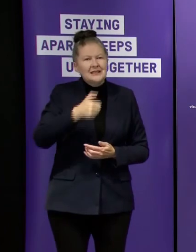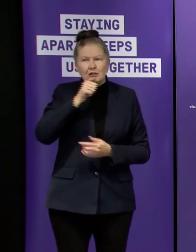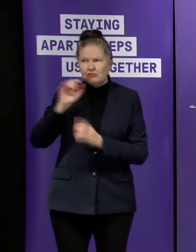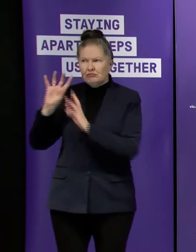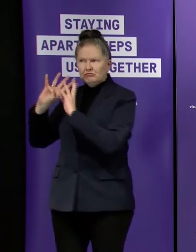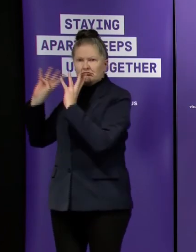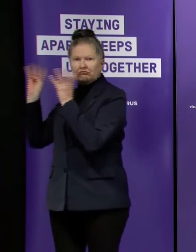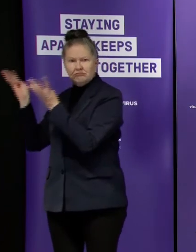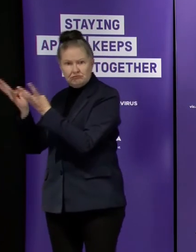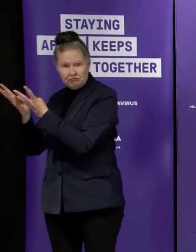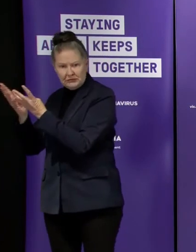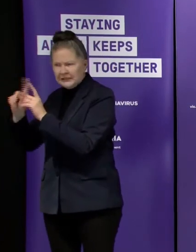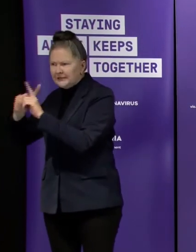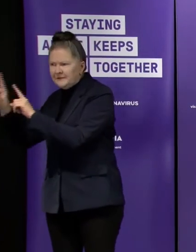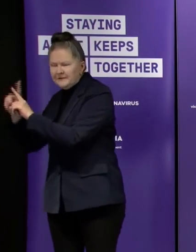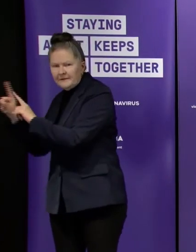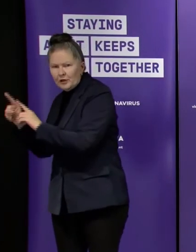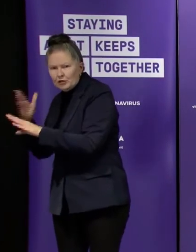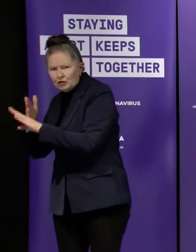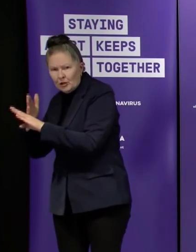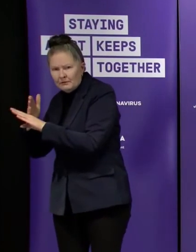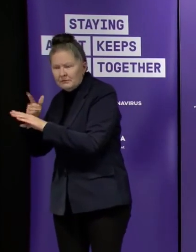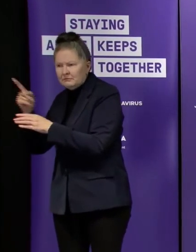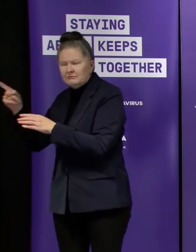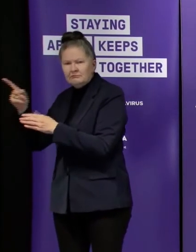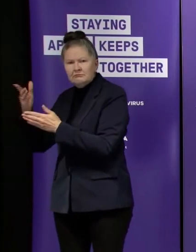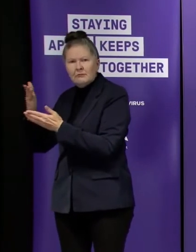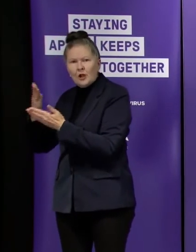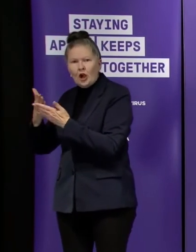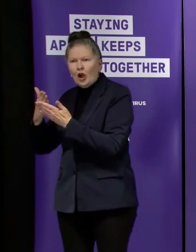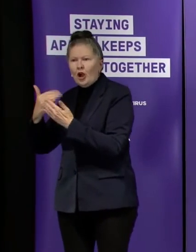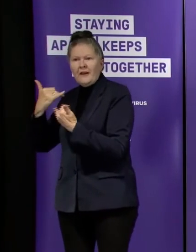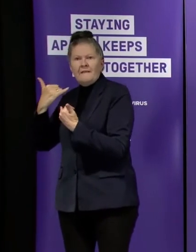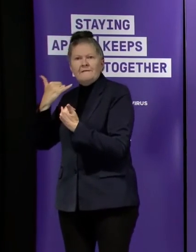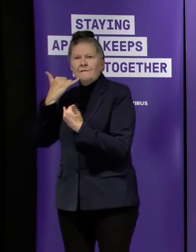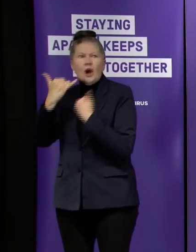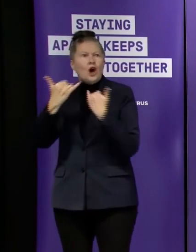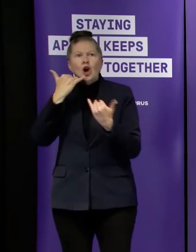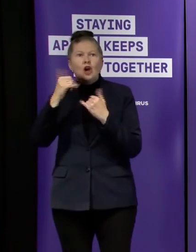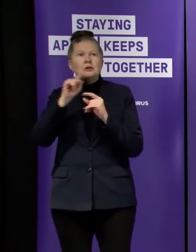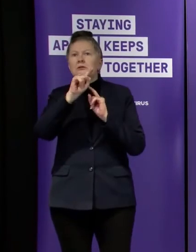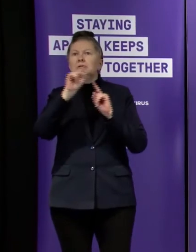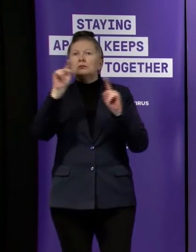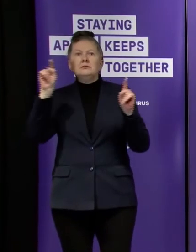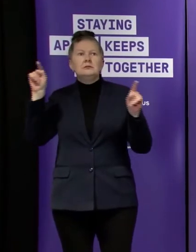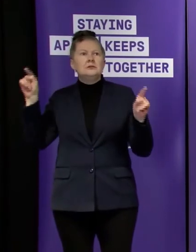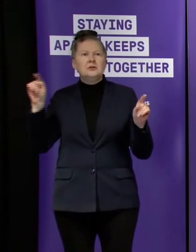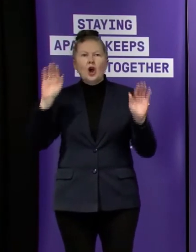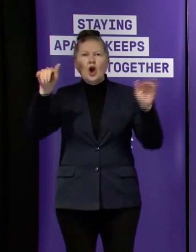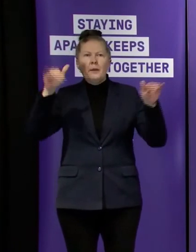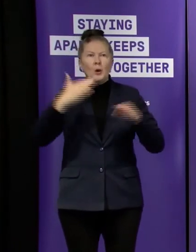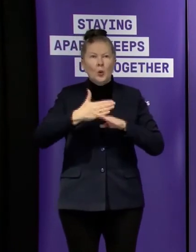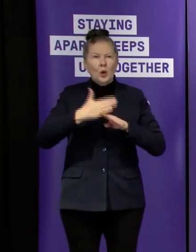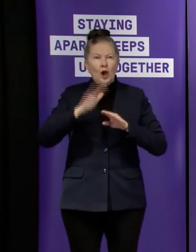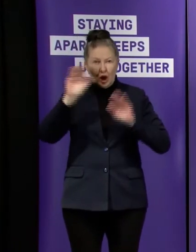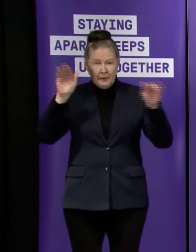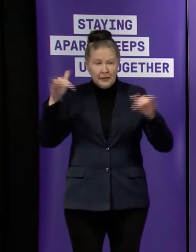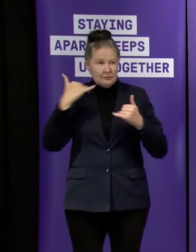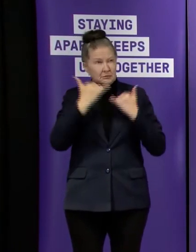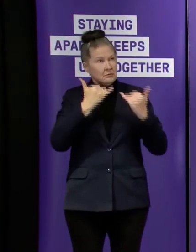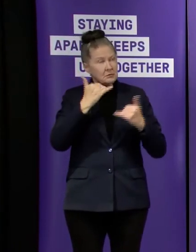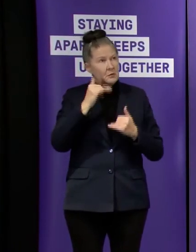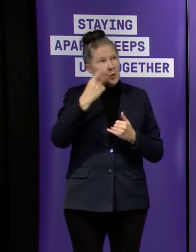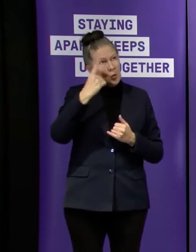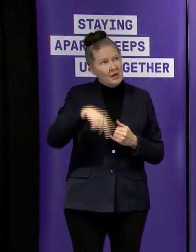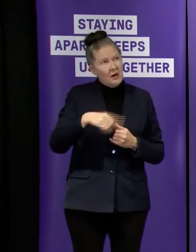i think on the floor as in on the phones uh it's as many as 14 or 1500